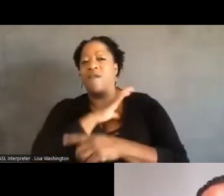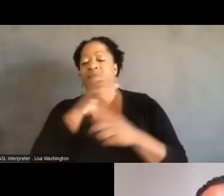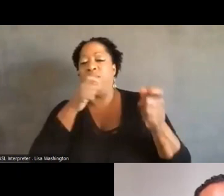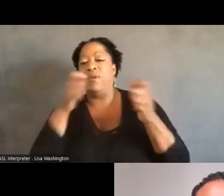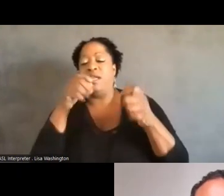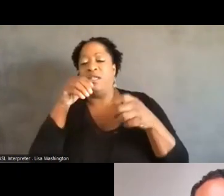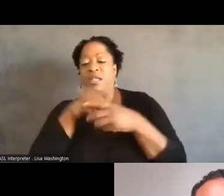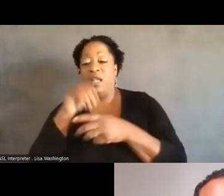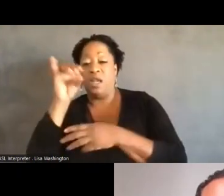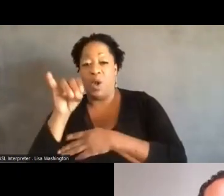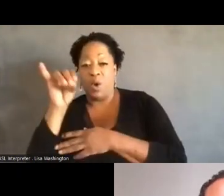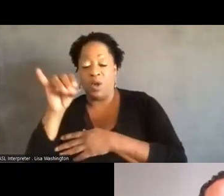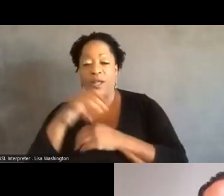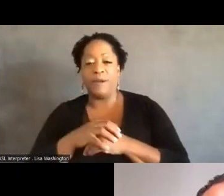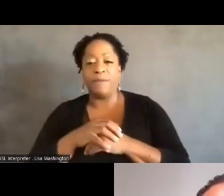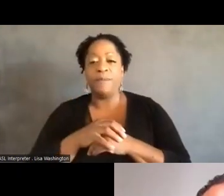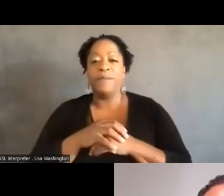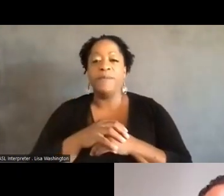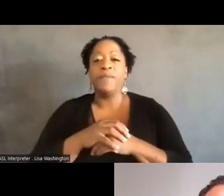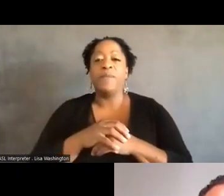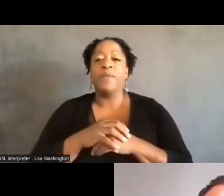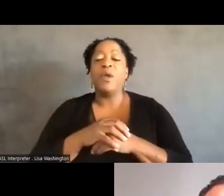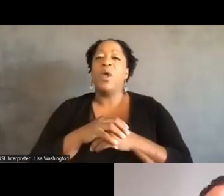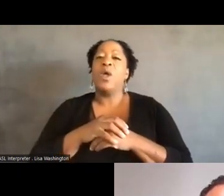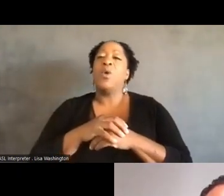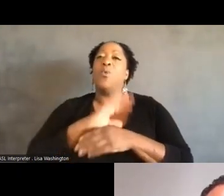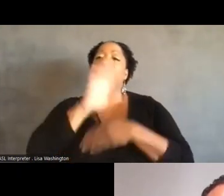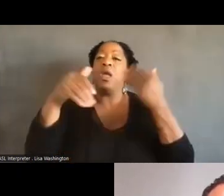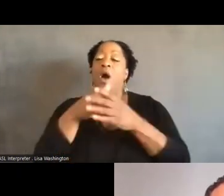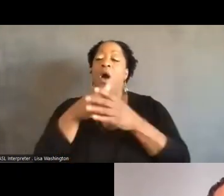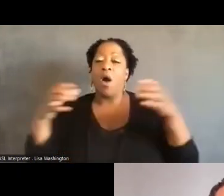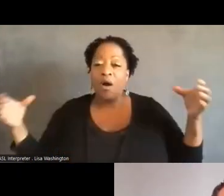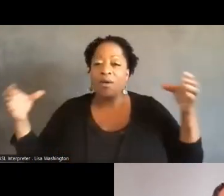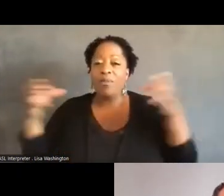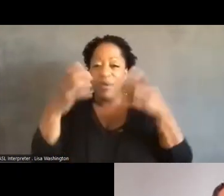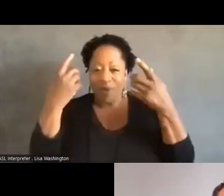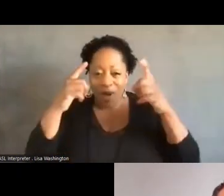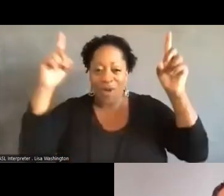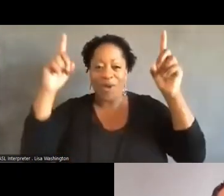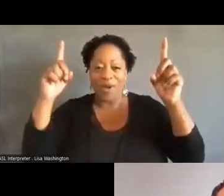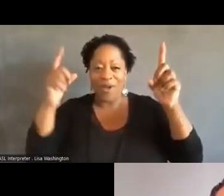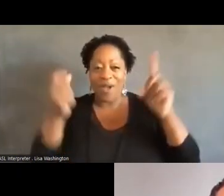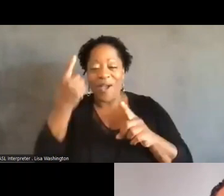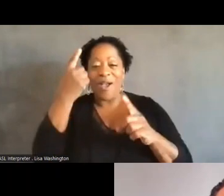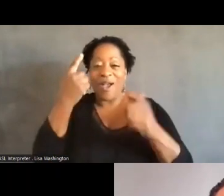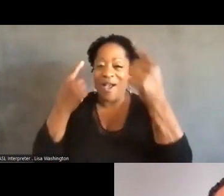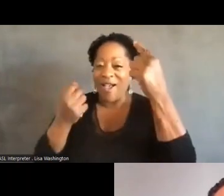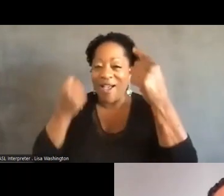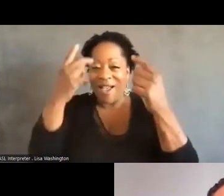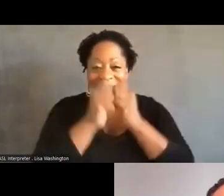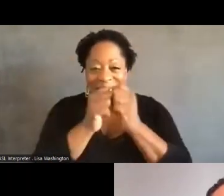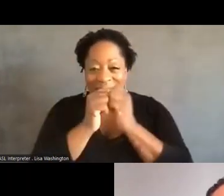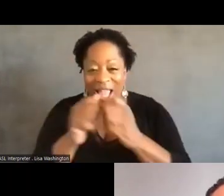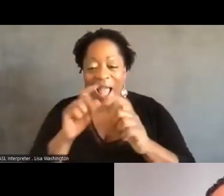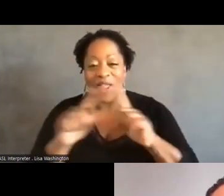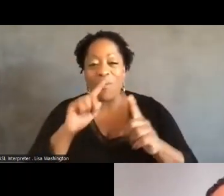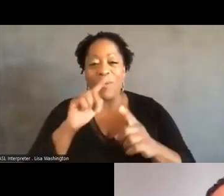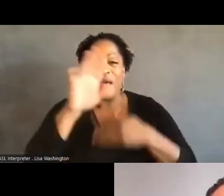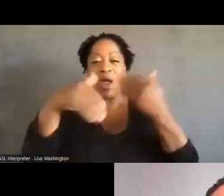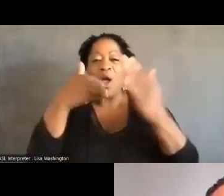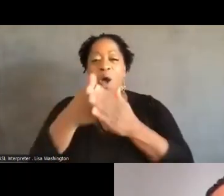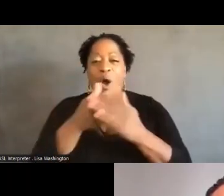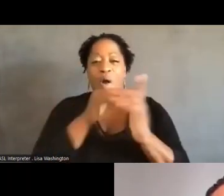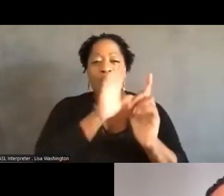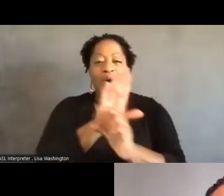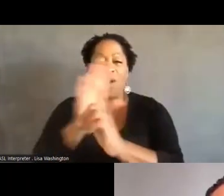Oakland. Right. So everybody kind of got to it eventually, but each group started in a slightly different place. What we could